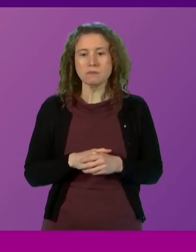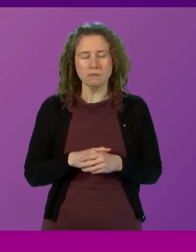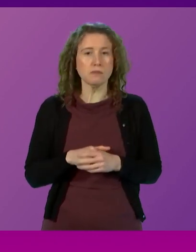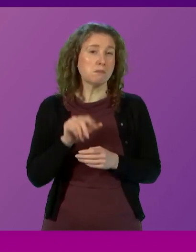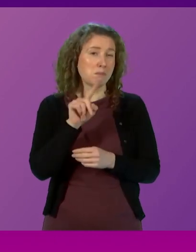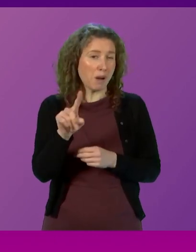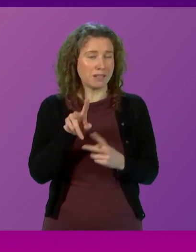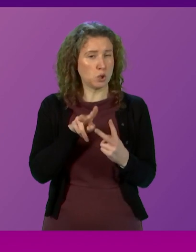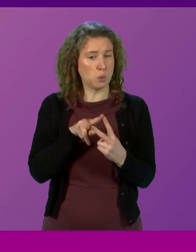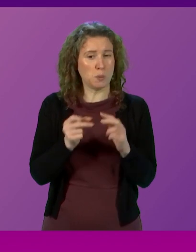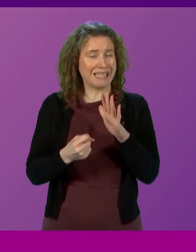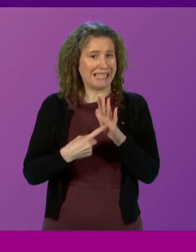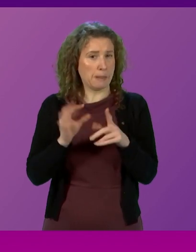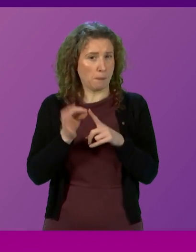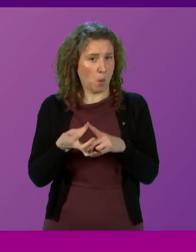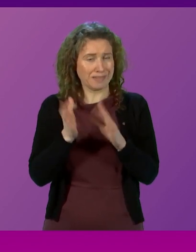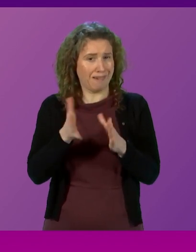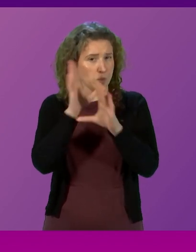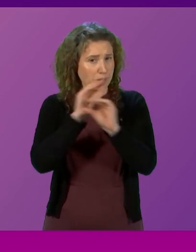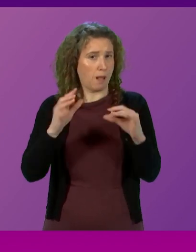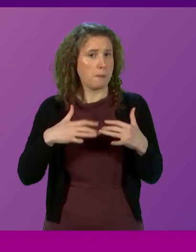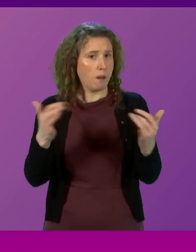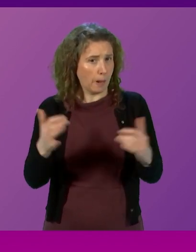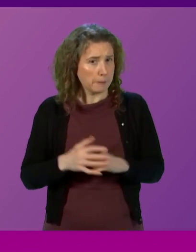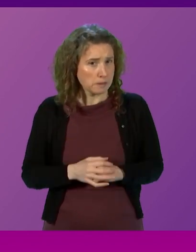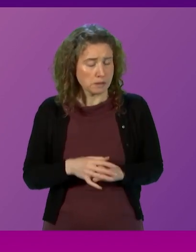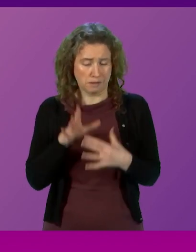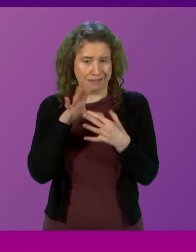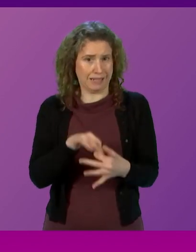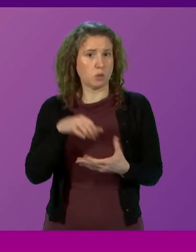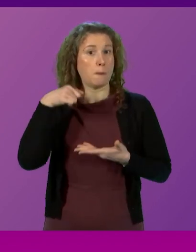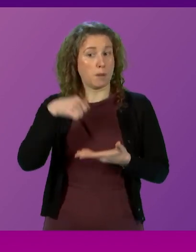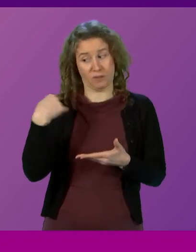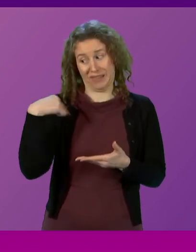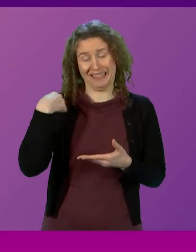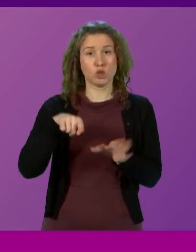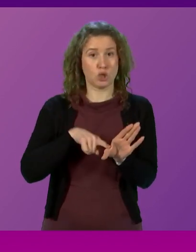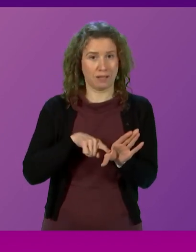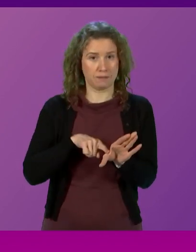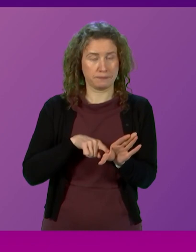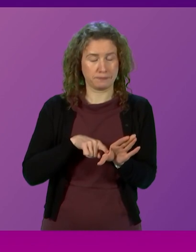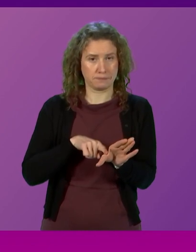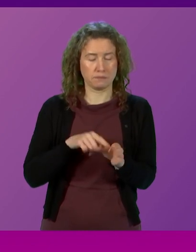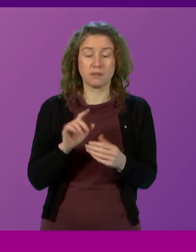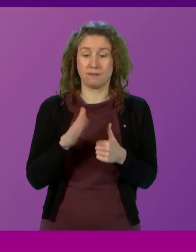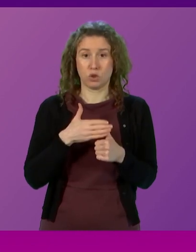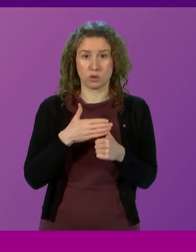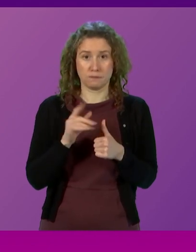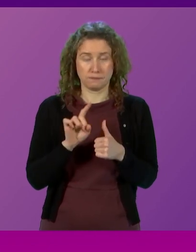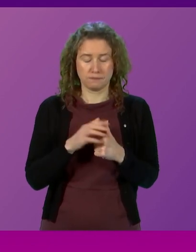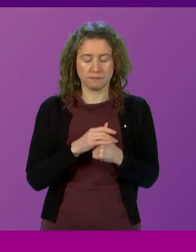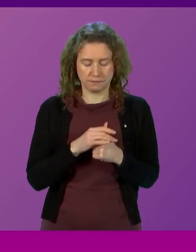are, however, two key points that I must advise Parliament about in relation to the budget for this current year. Firstly,